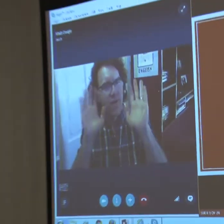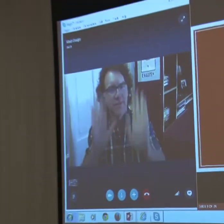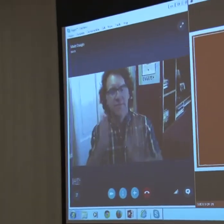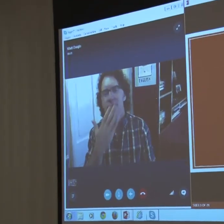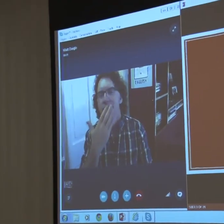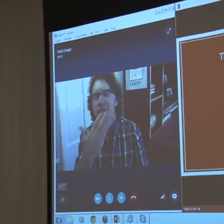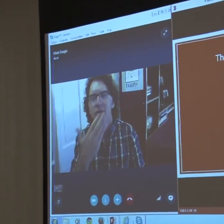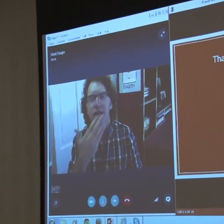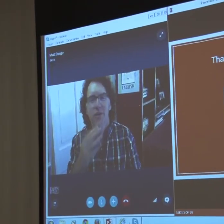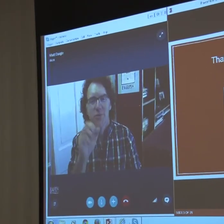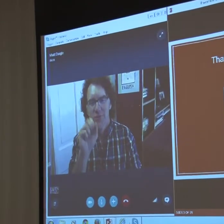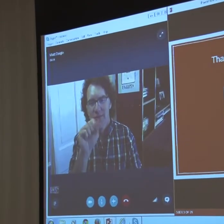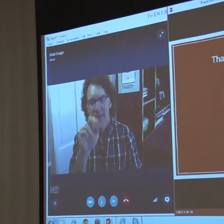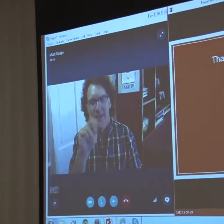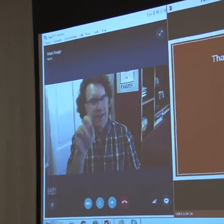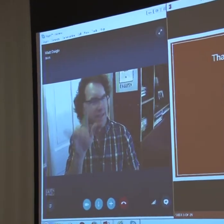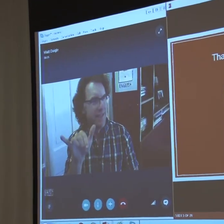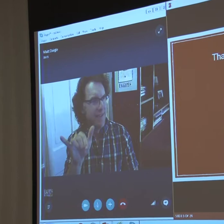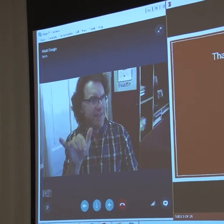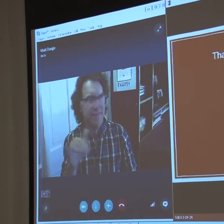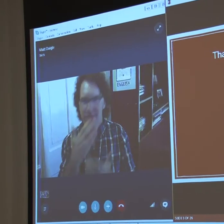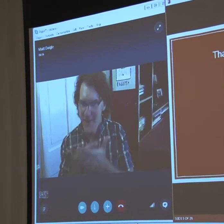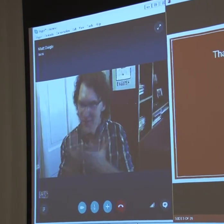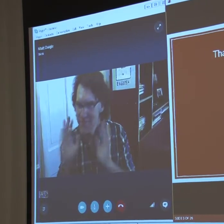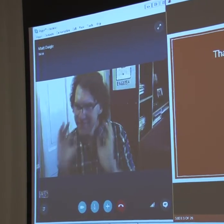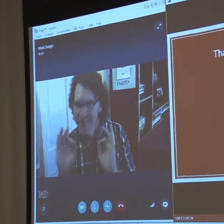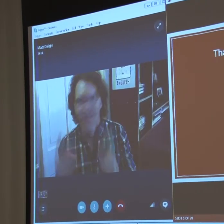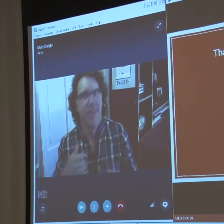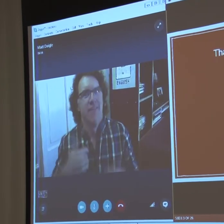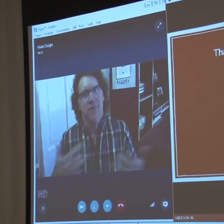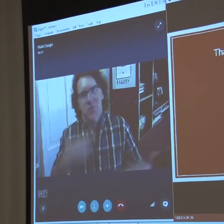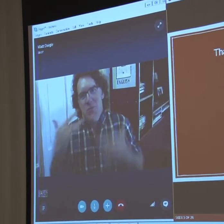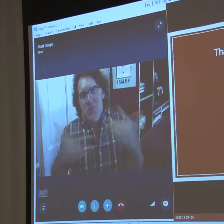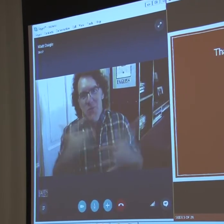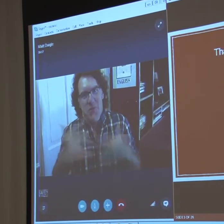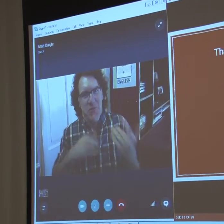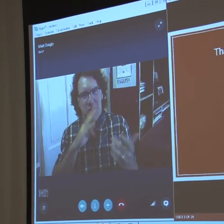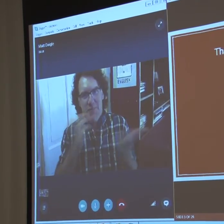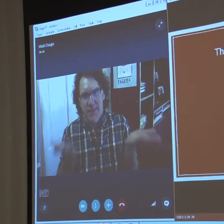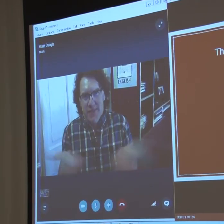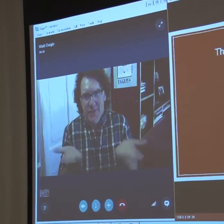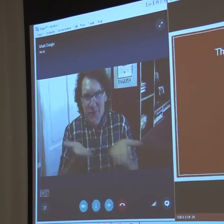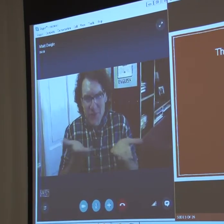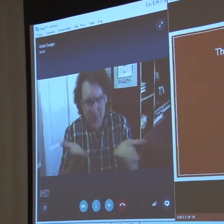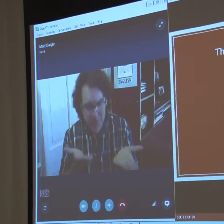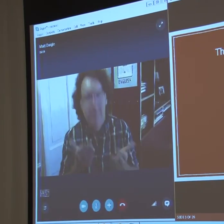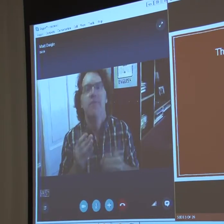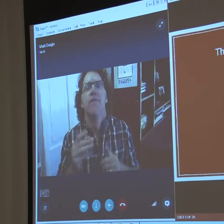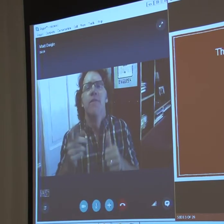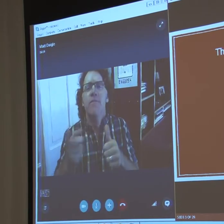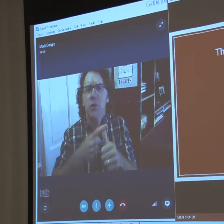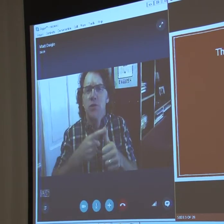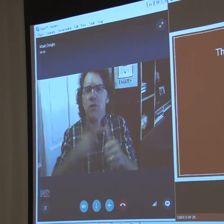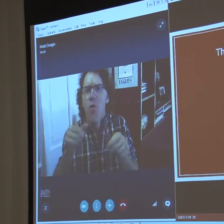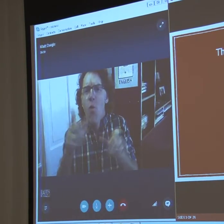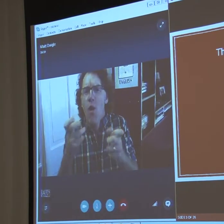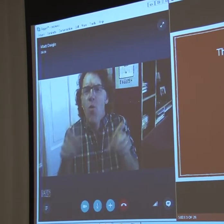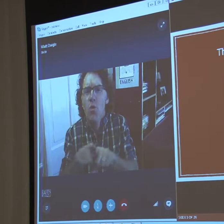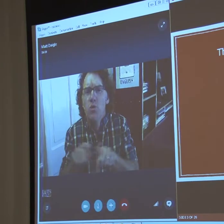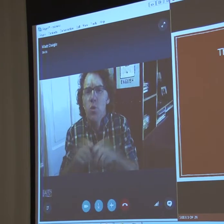Okay. Awesome. Thank you. Thank you so much, Sandy. I appreciate it. I'm really excited